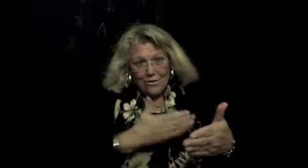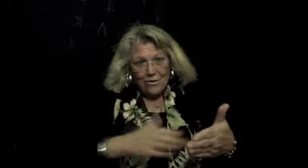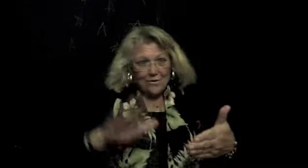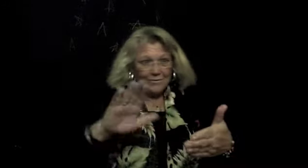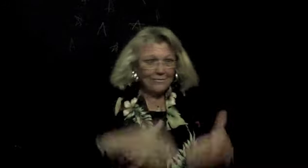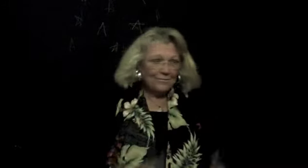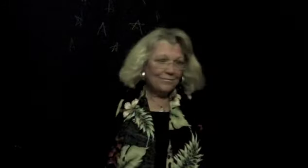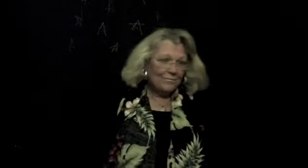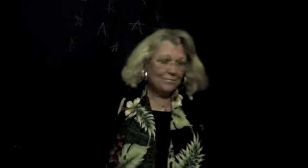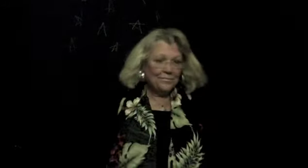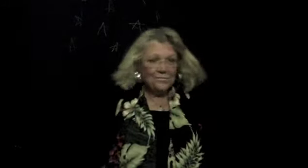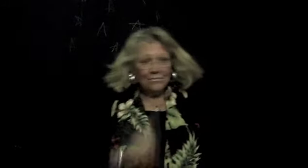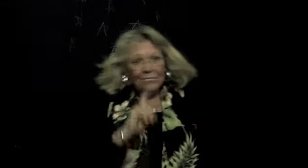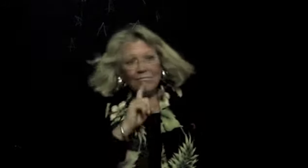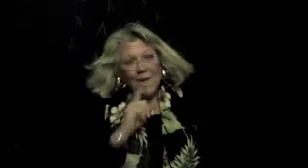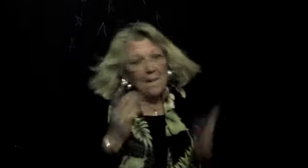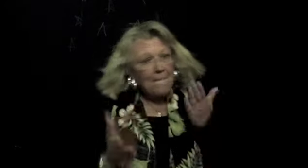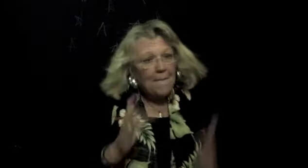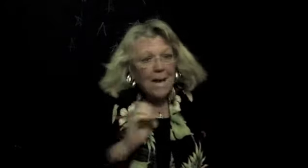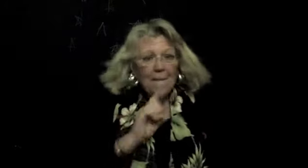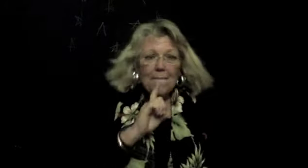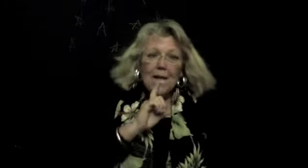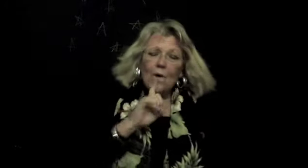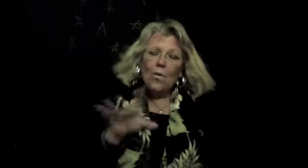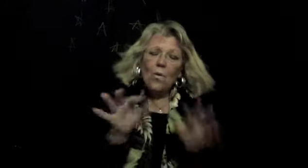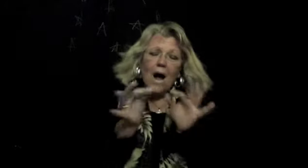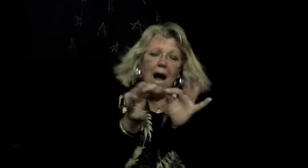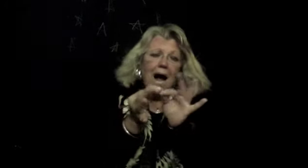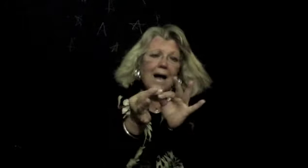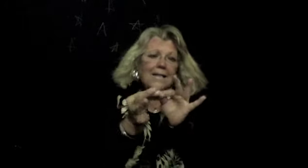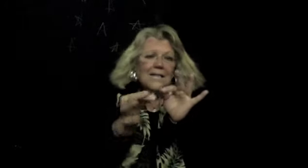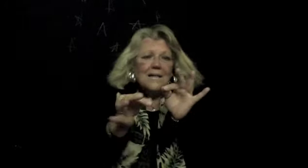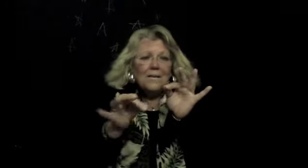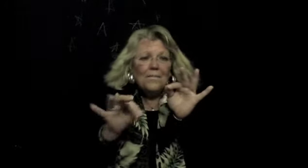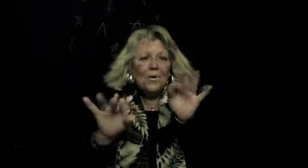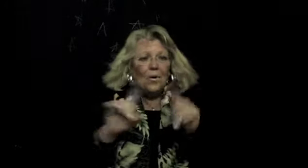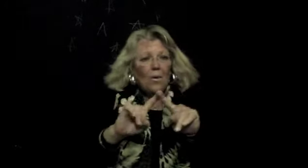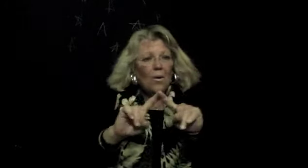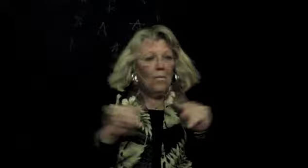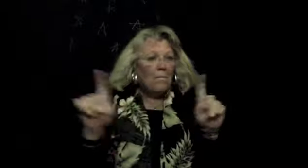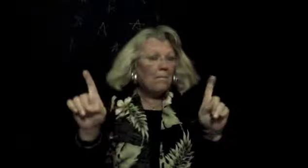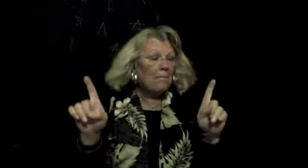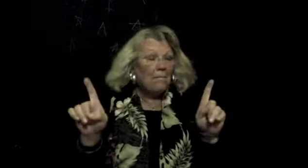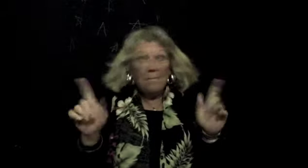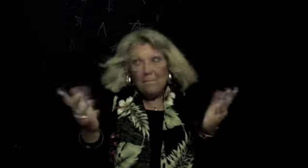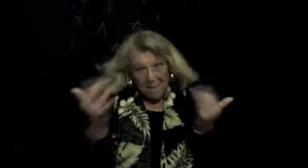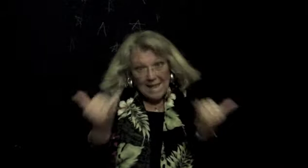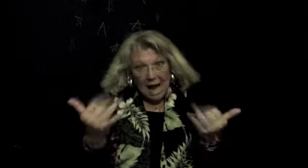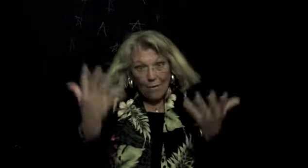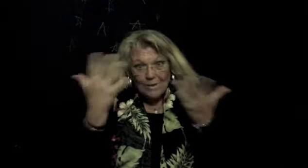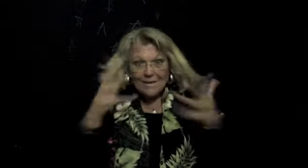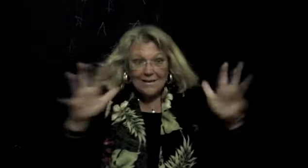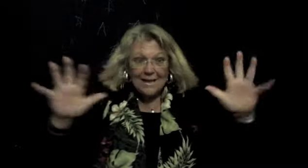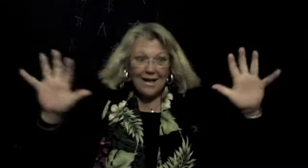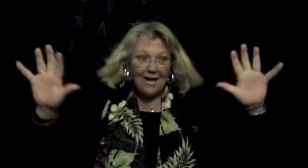It may be quite simple, but Now that it's done